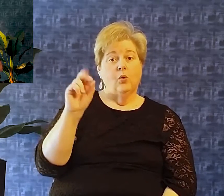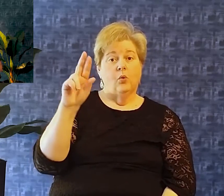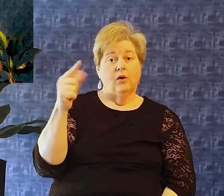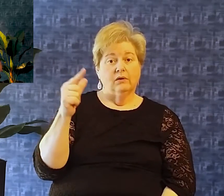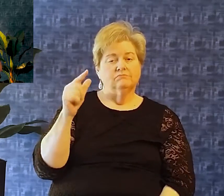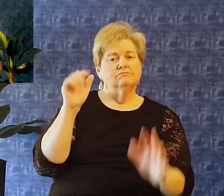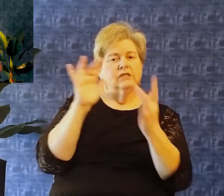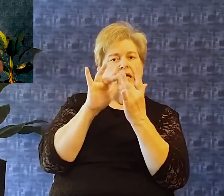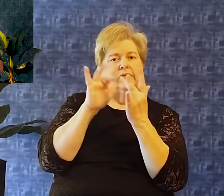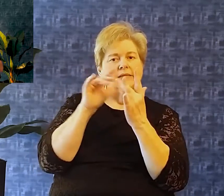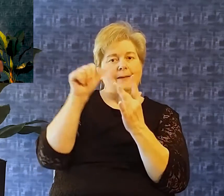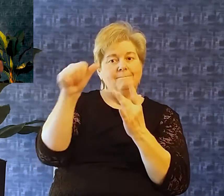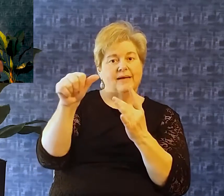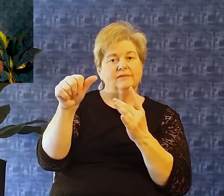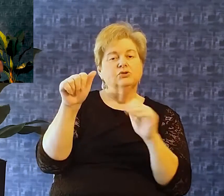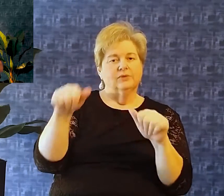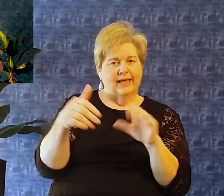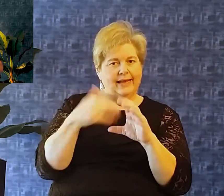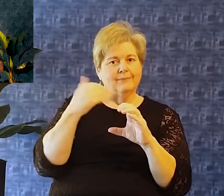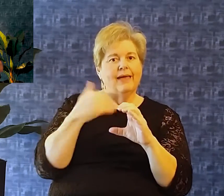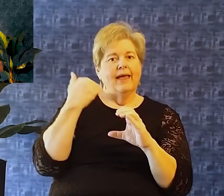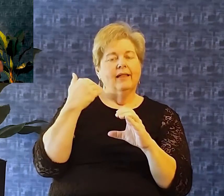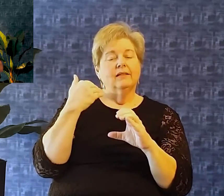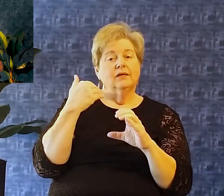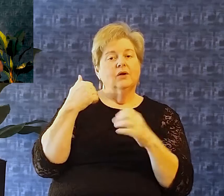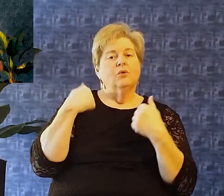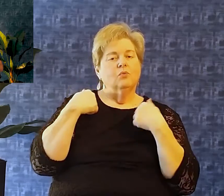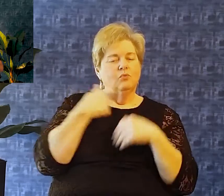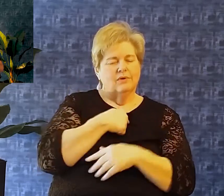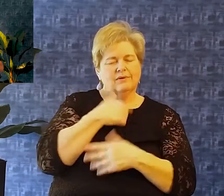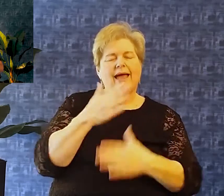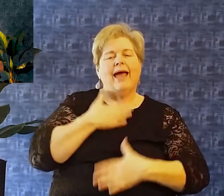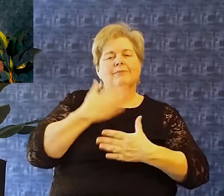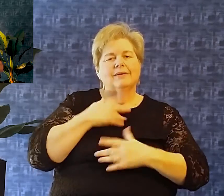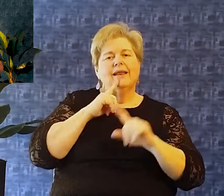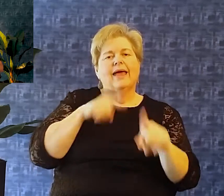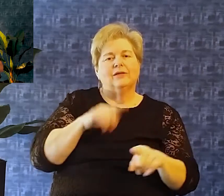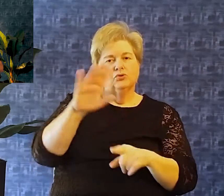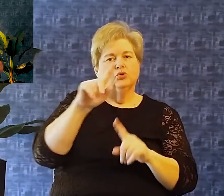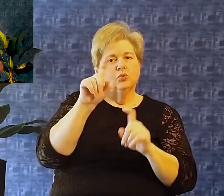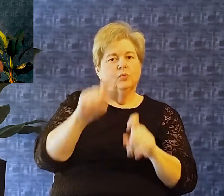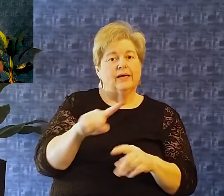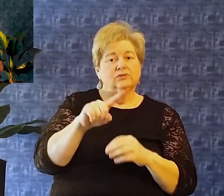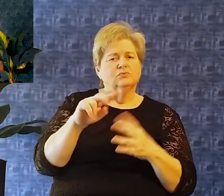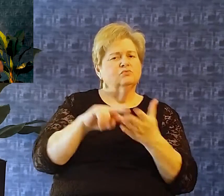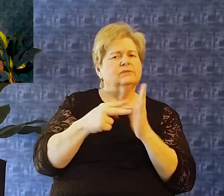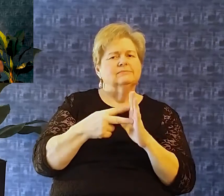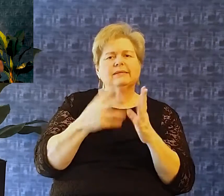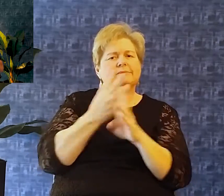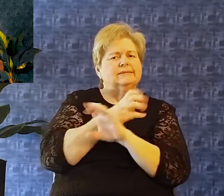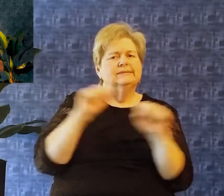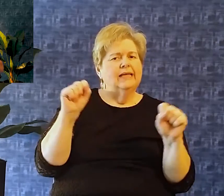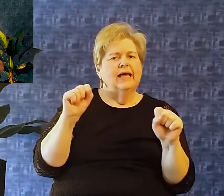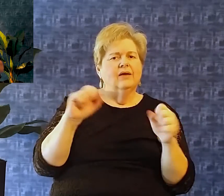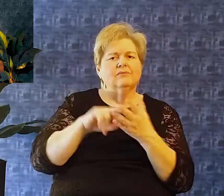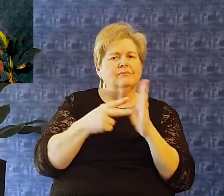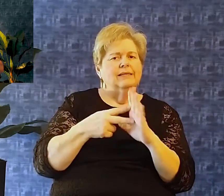button there You can email us And we will be glad To answer any questions That you may have About what it means To be a Christian